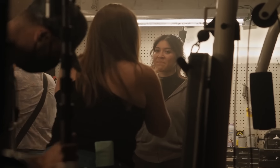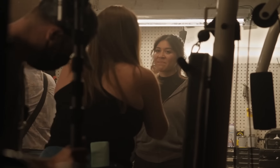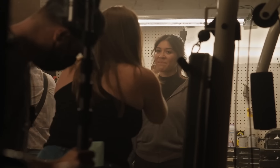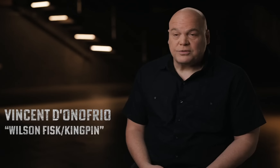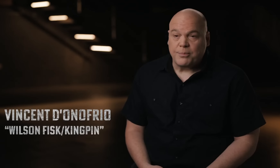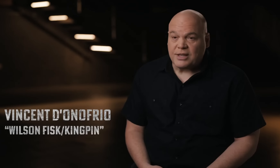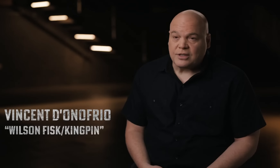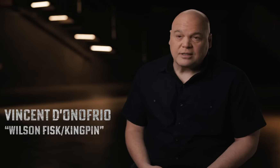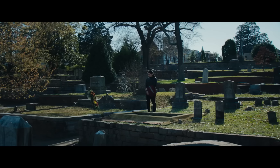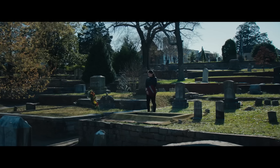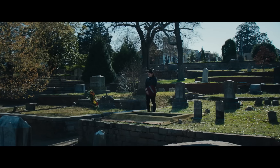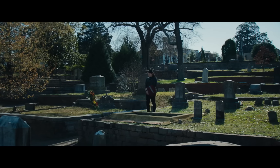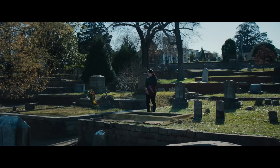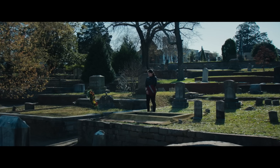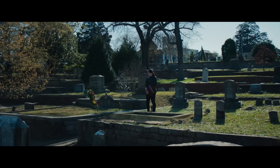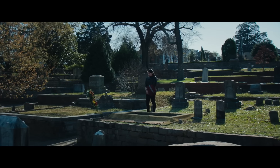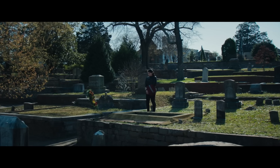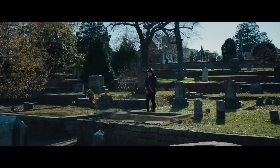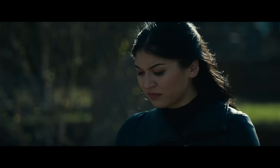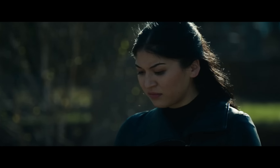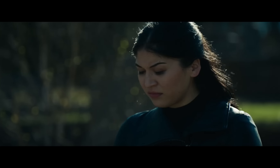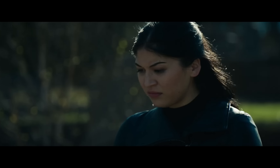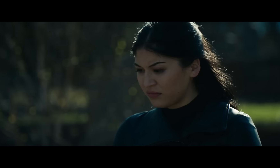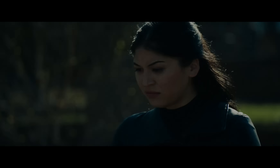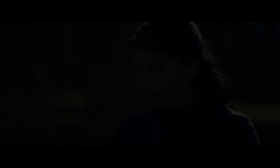Alakwa's amazing. She has this calm, intense quality about her.